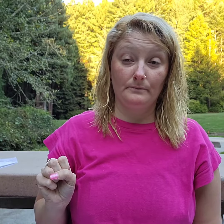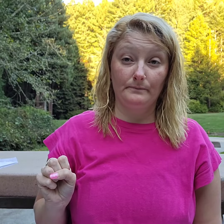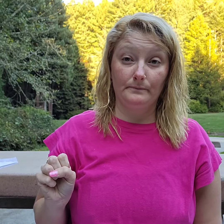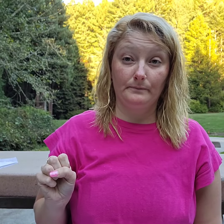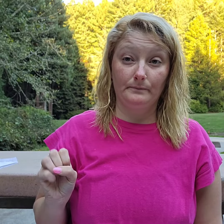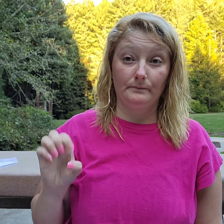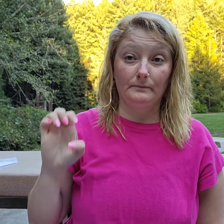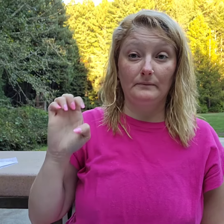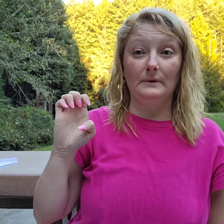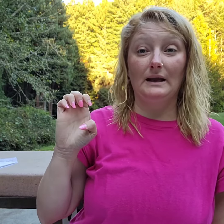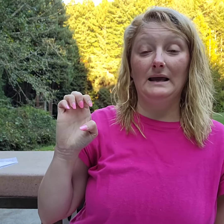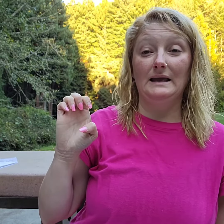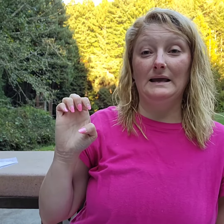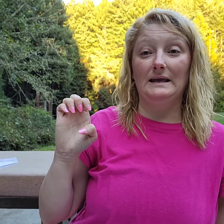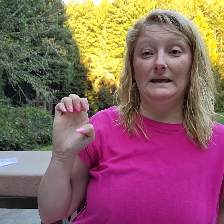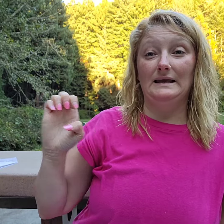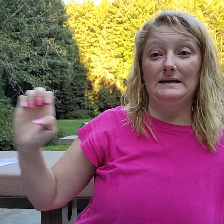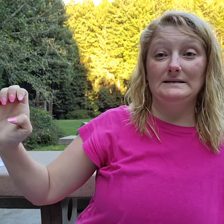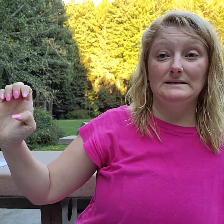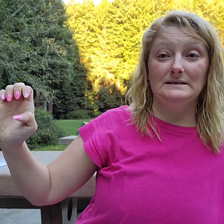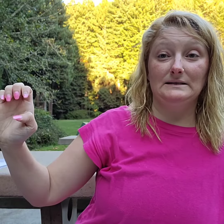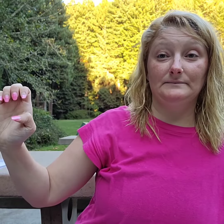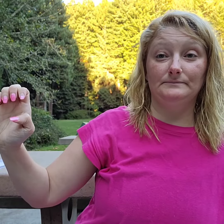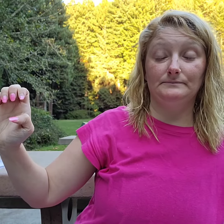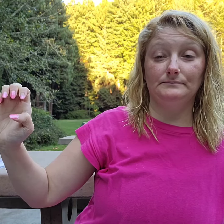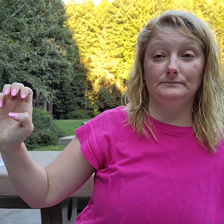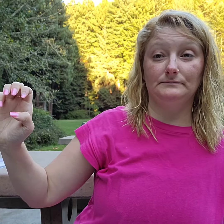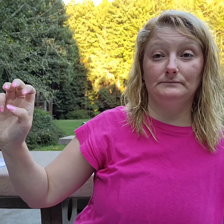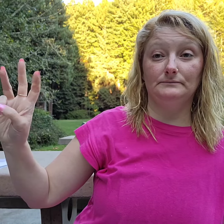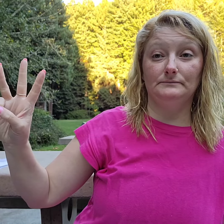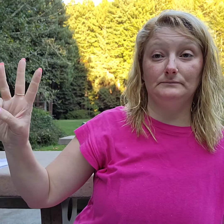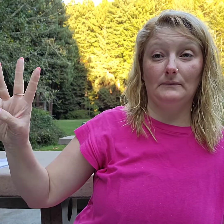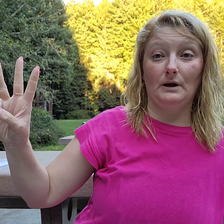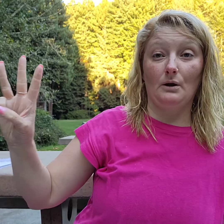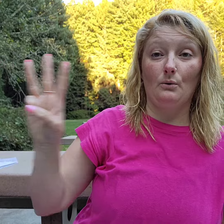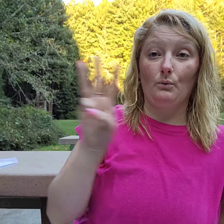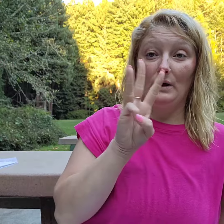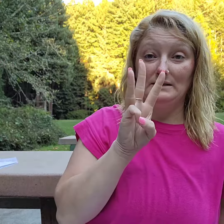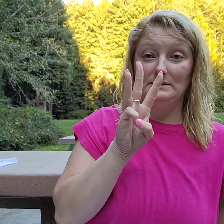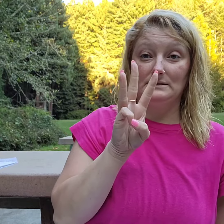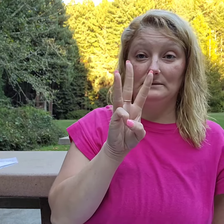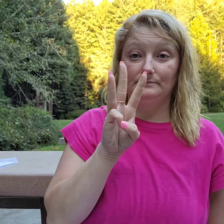east, west. in west, east, west.